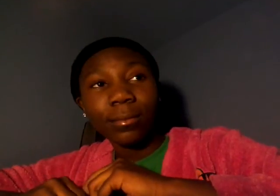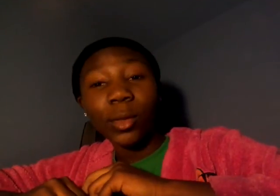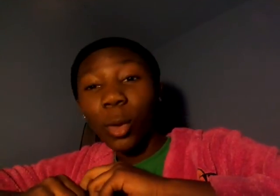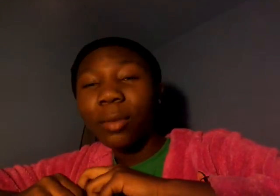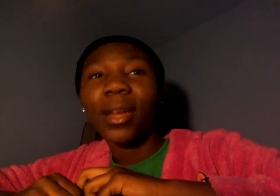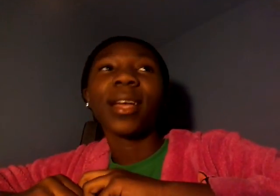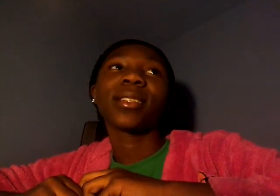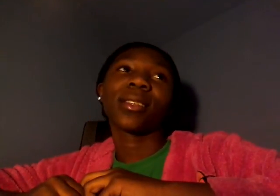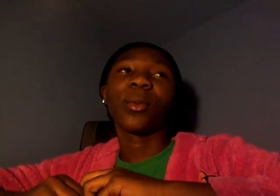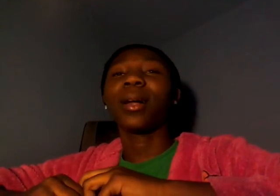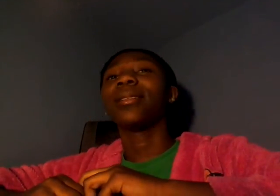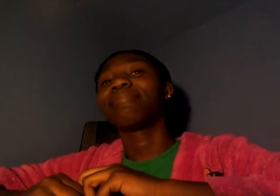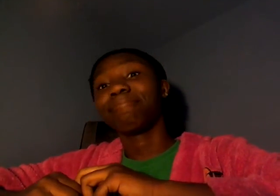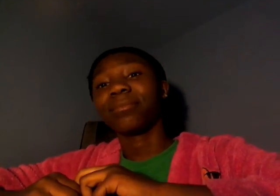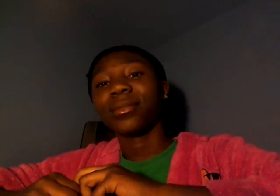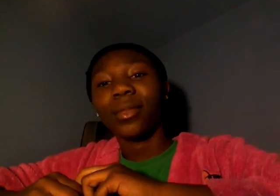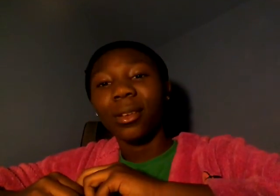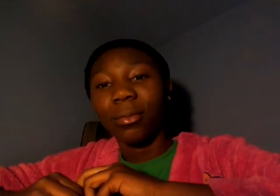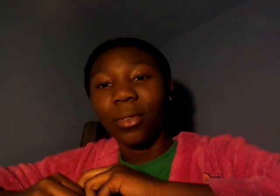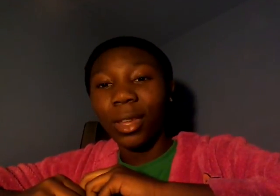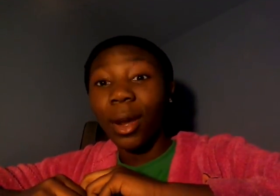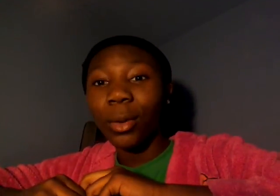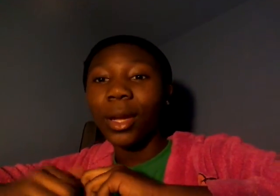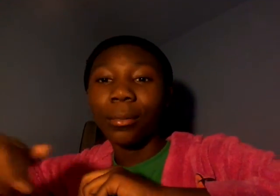what you might ask well you should have to figure that out when it comes